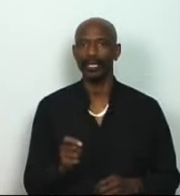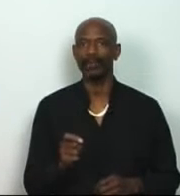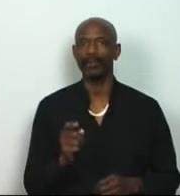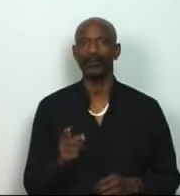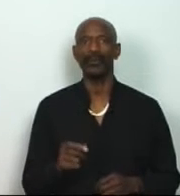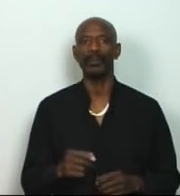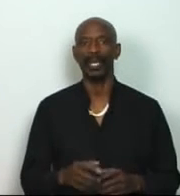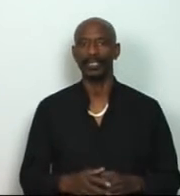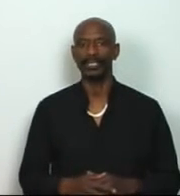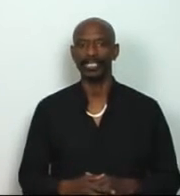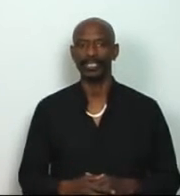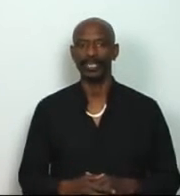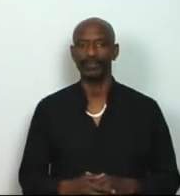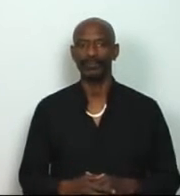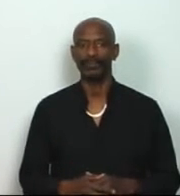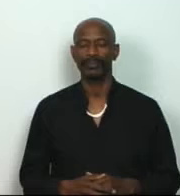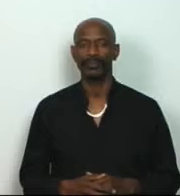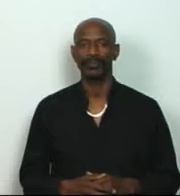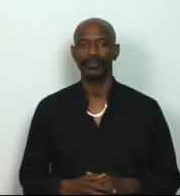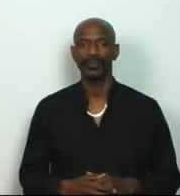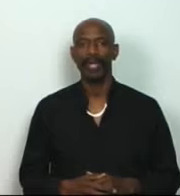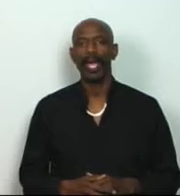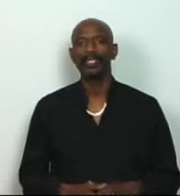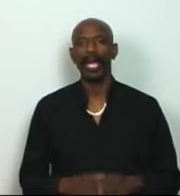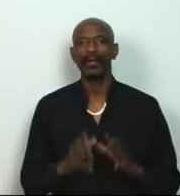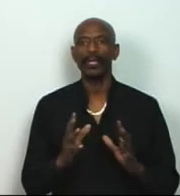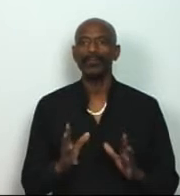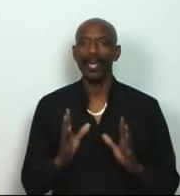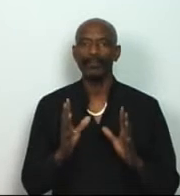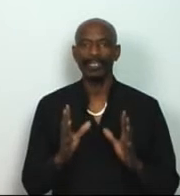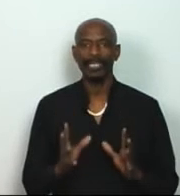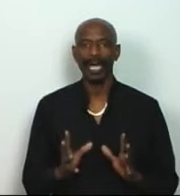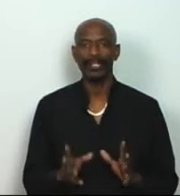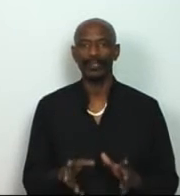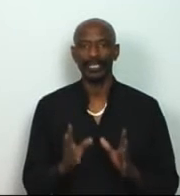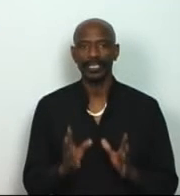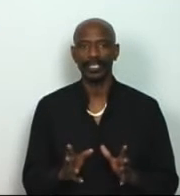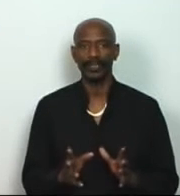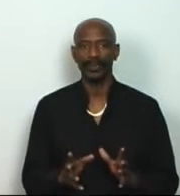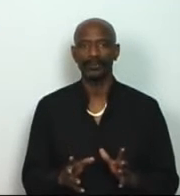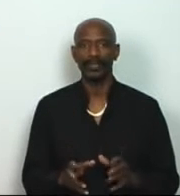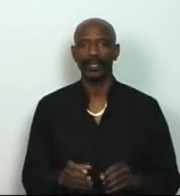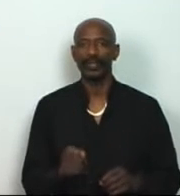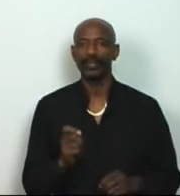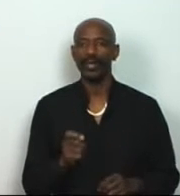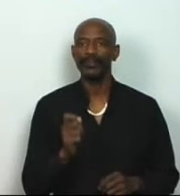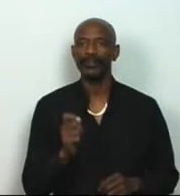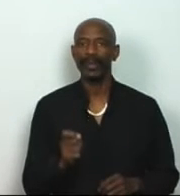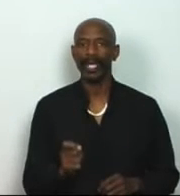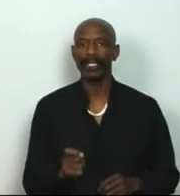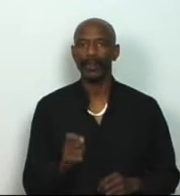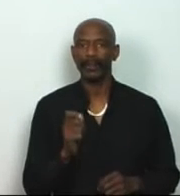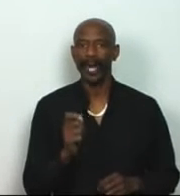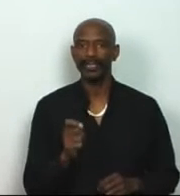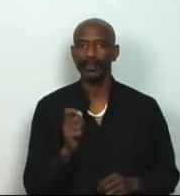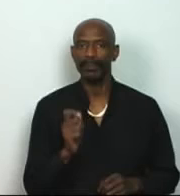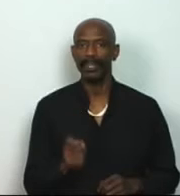before you make a decision. Now, if you have decided to continue, you have created the possibility